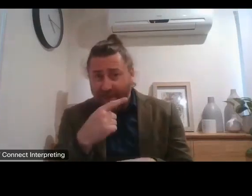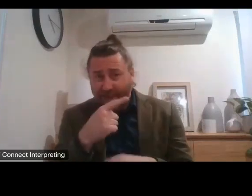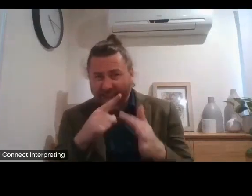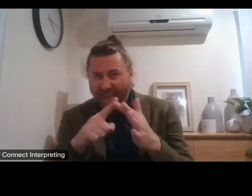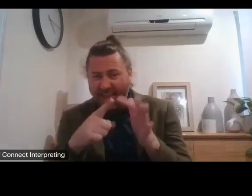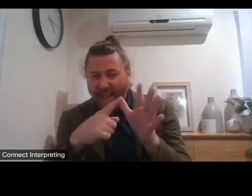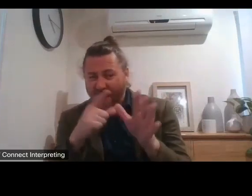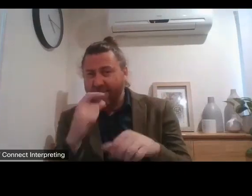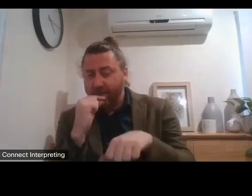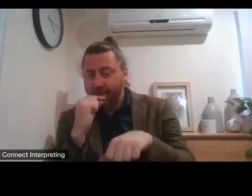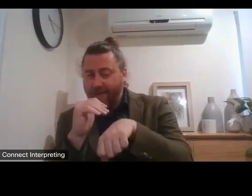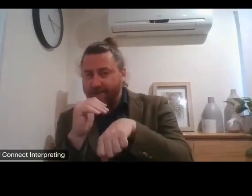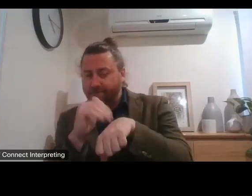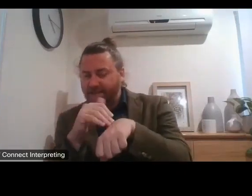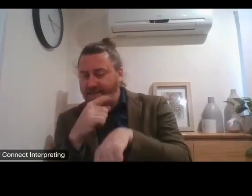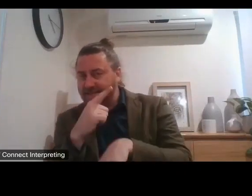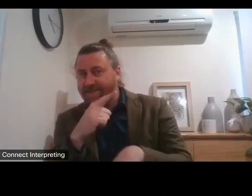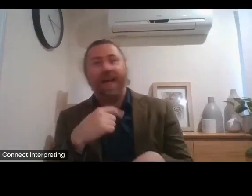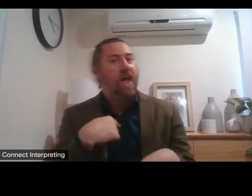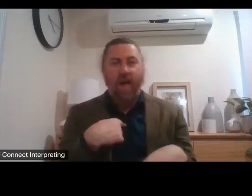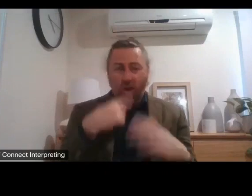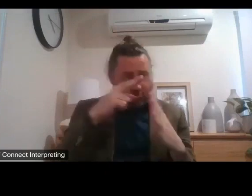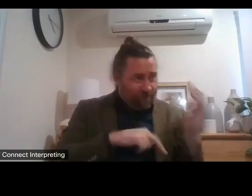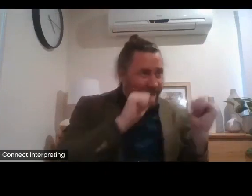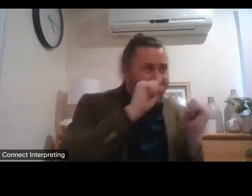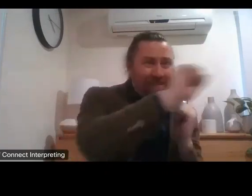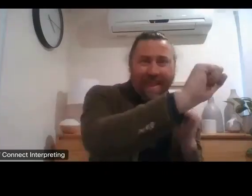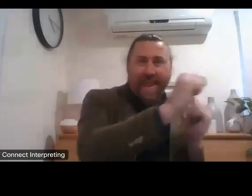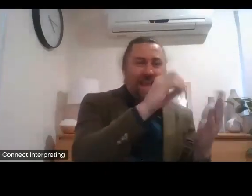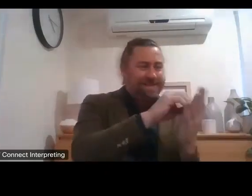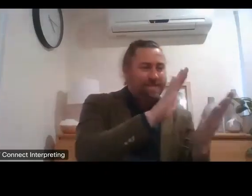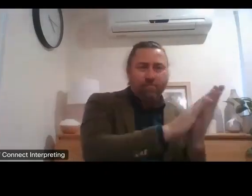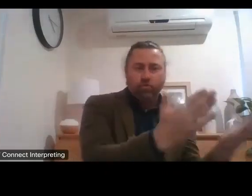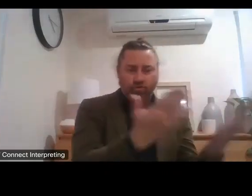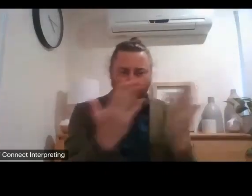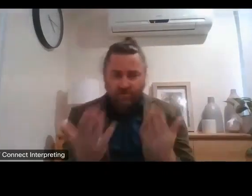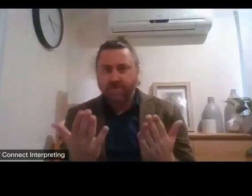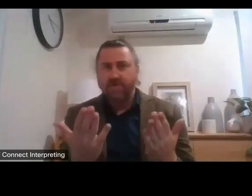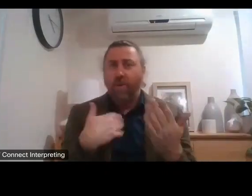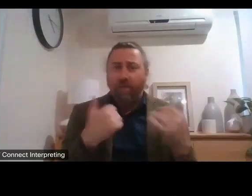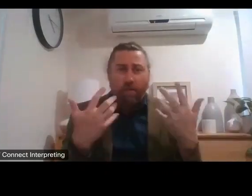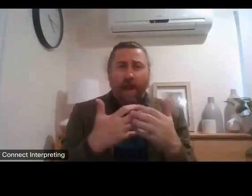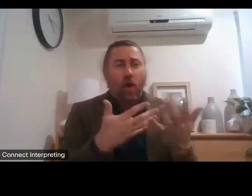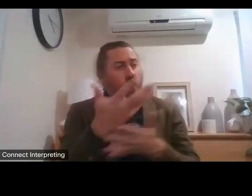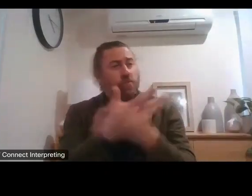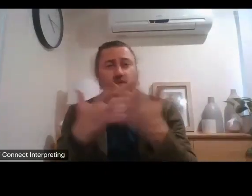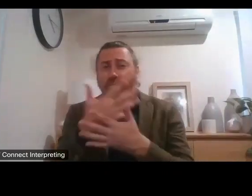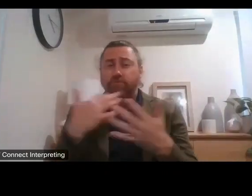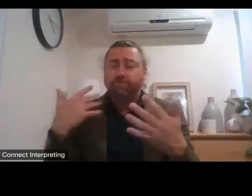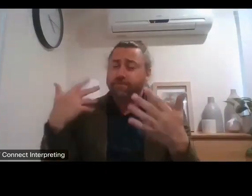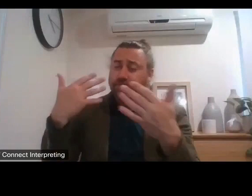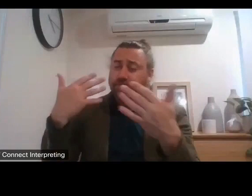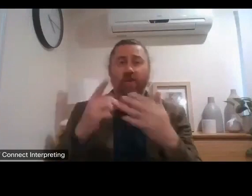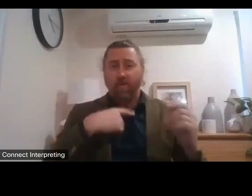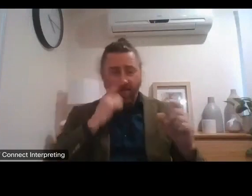made over the years to the various inquiries and consultations so we're going to look at all of that um and then